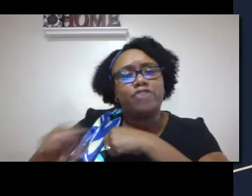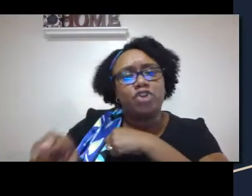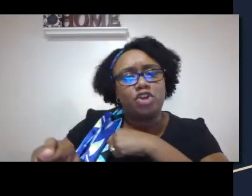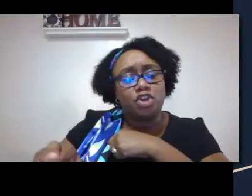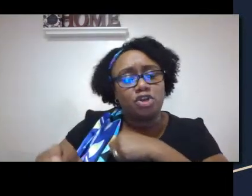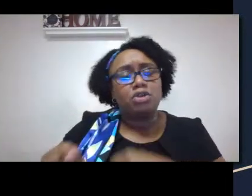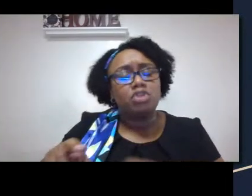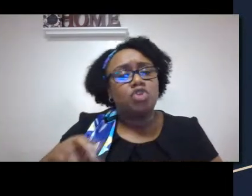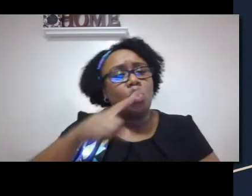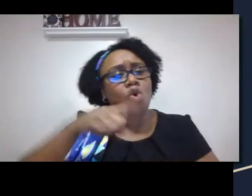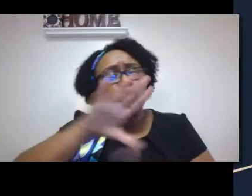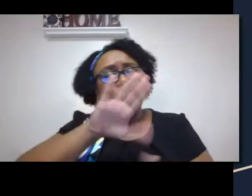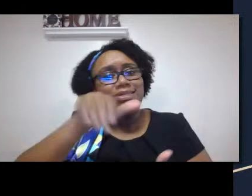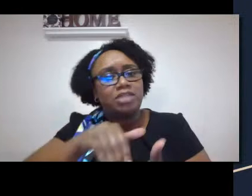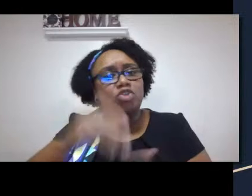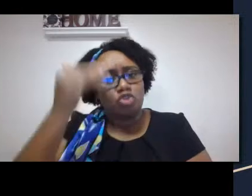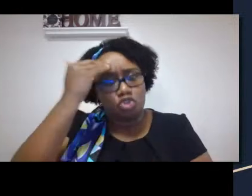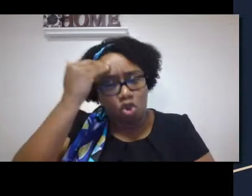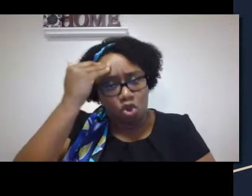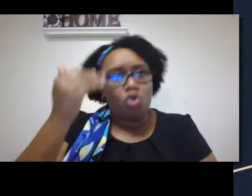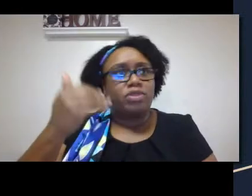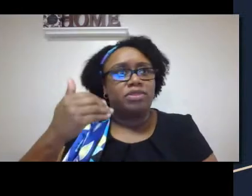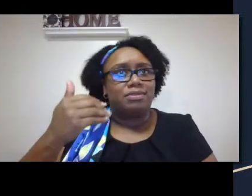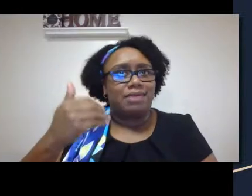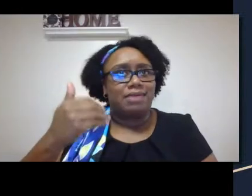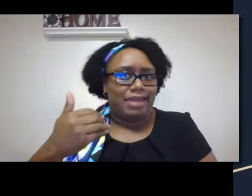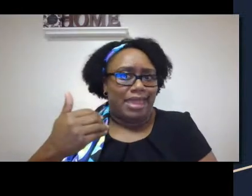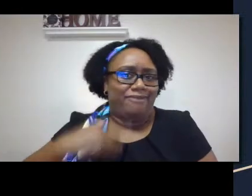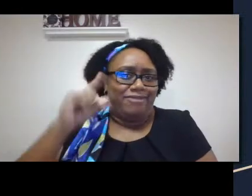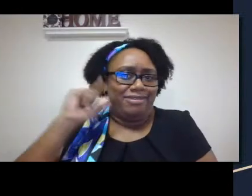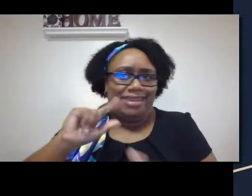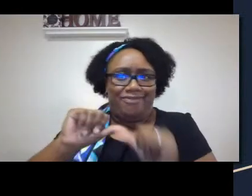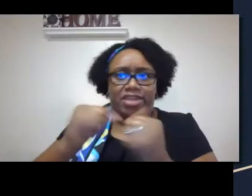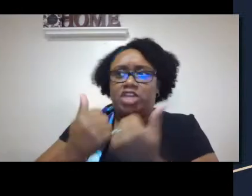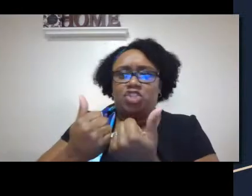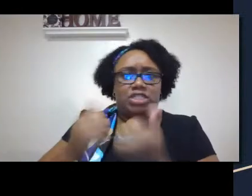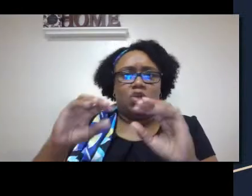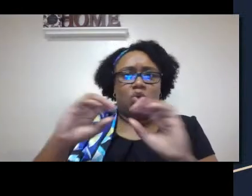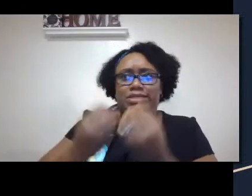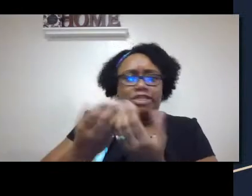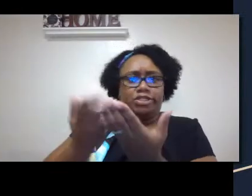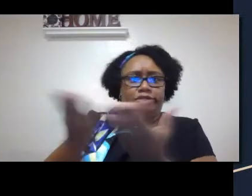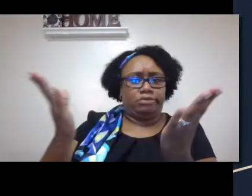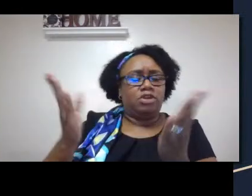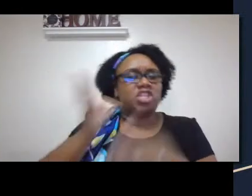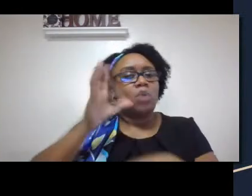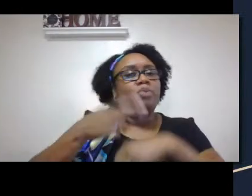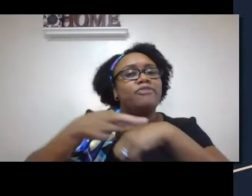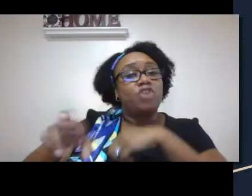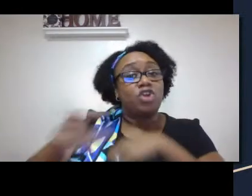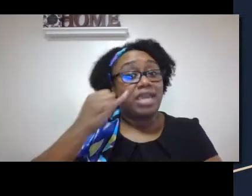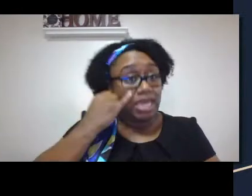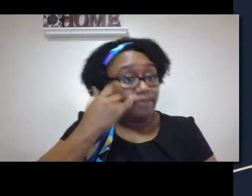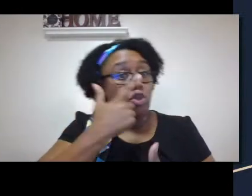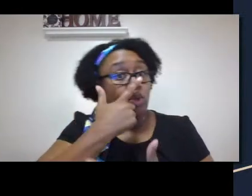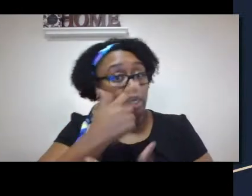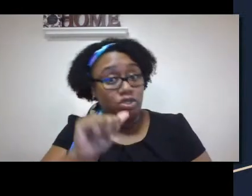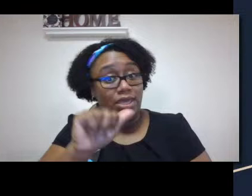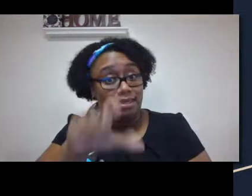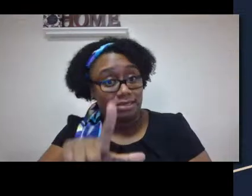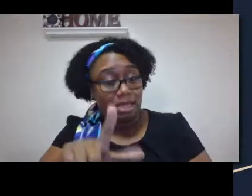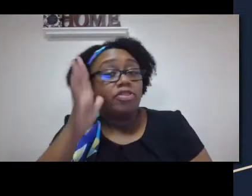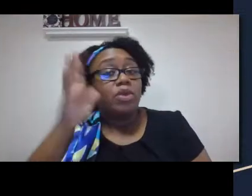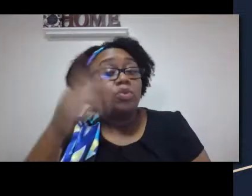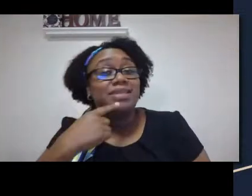then they may do that. Others might not expand on that. Some audiologists will refer parents to a